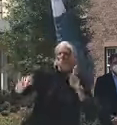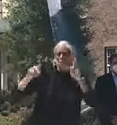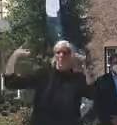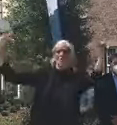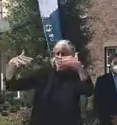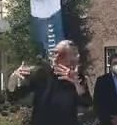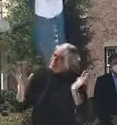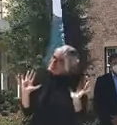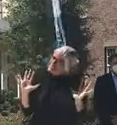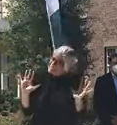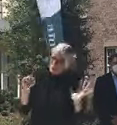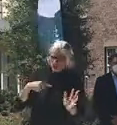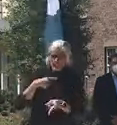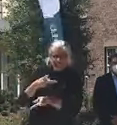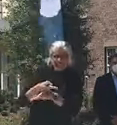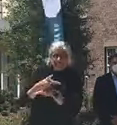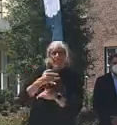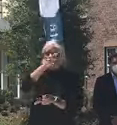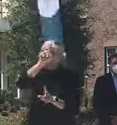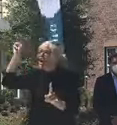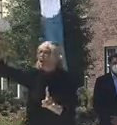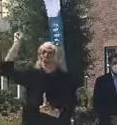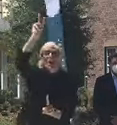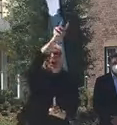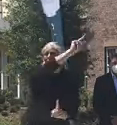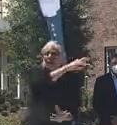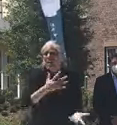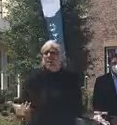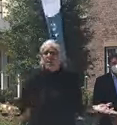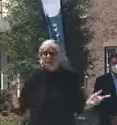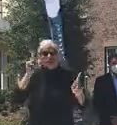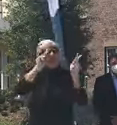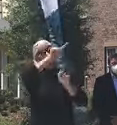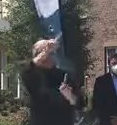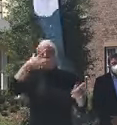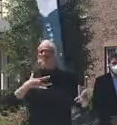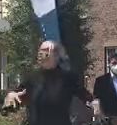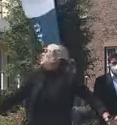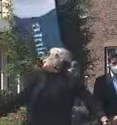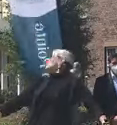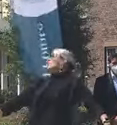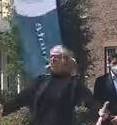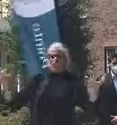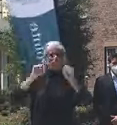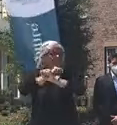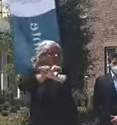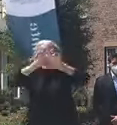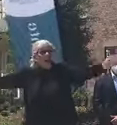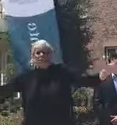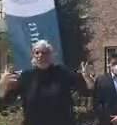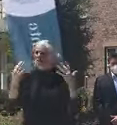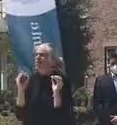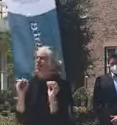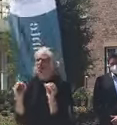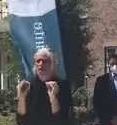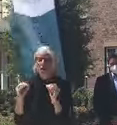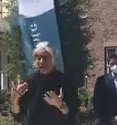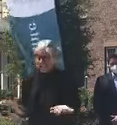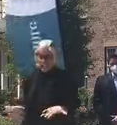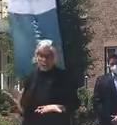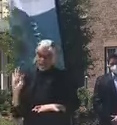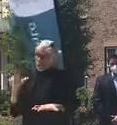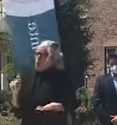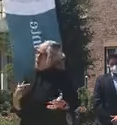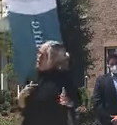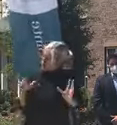places. These folks really have no light at the end of the tunnel. And I really worry about that. So here in Florida, we obviously want to